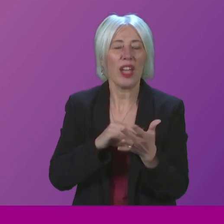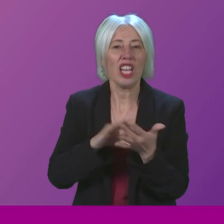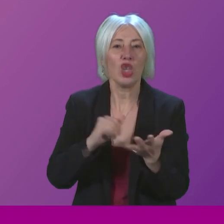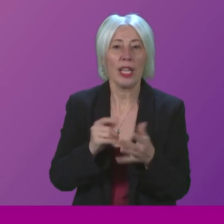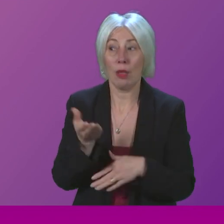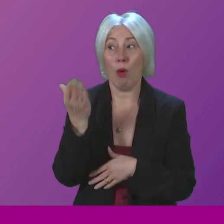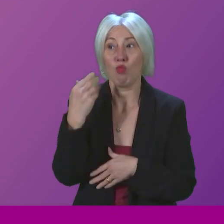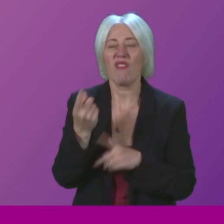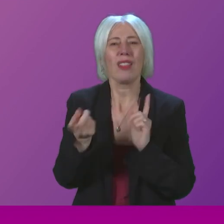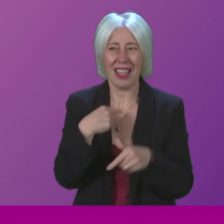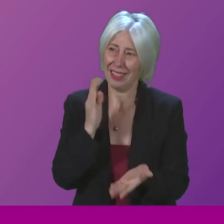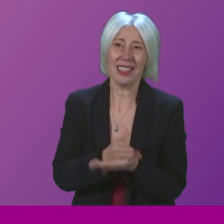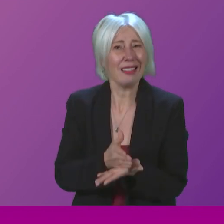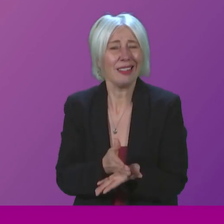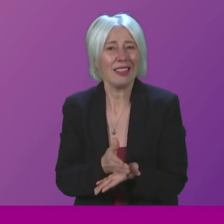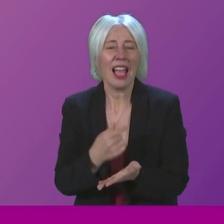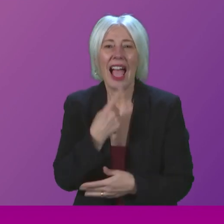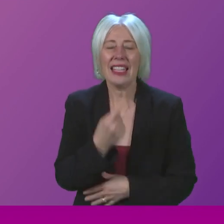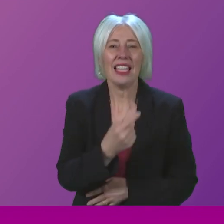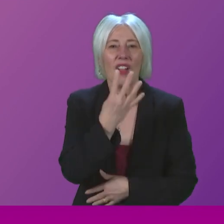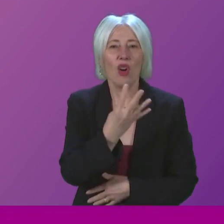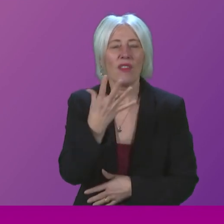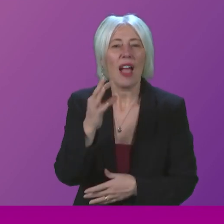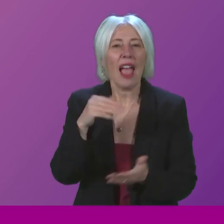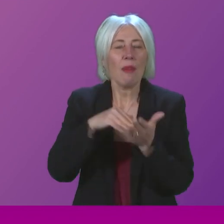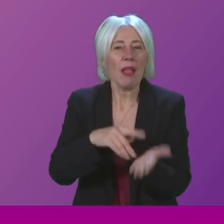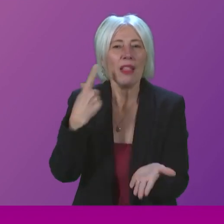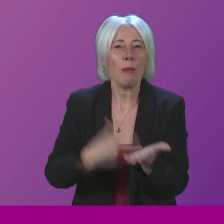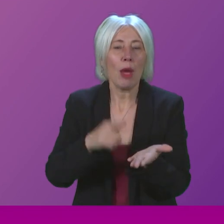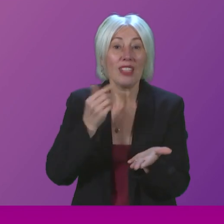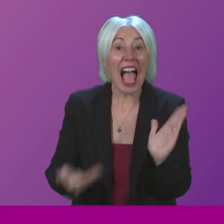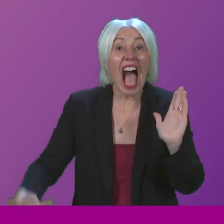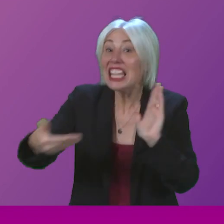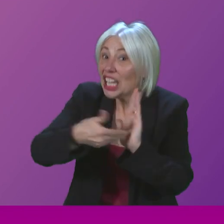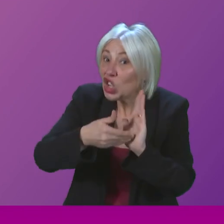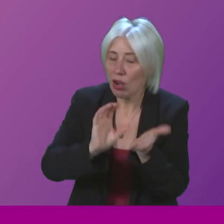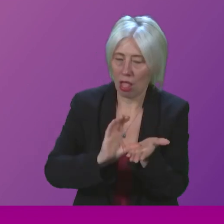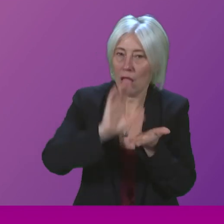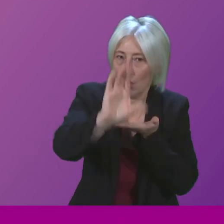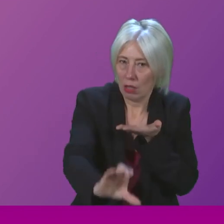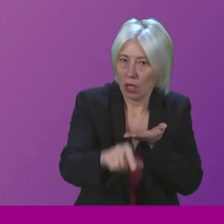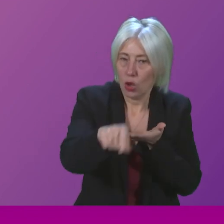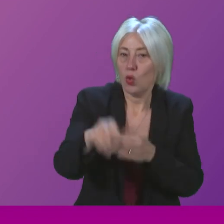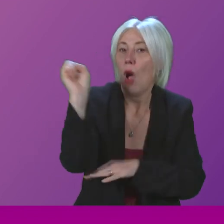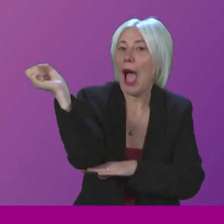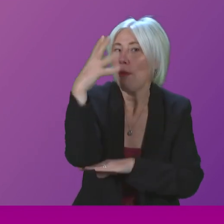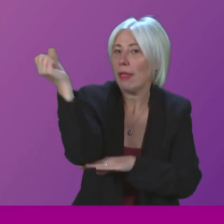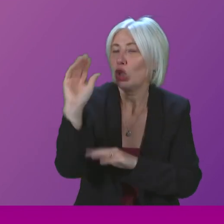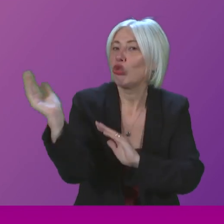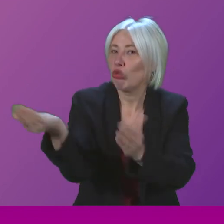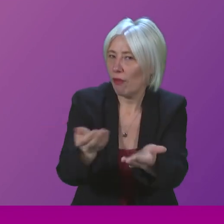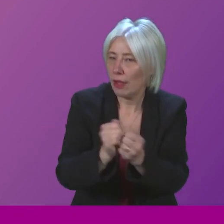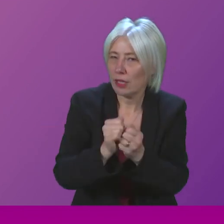in my previous answers. I spoke about the £45 million of additional investment into the Scottish Ambulance Service to help